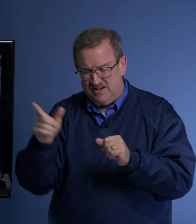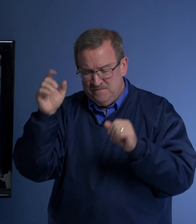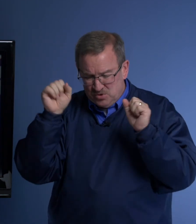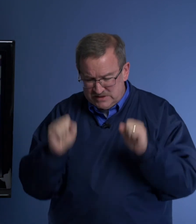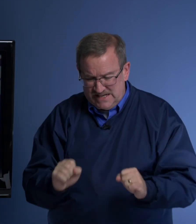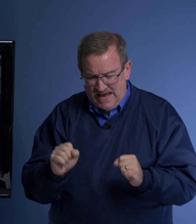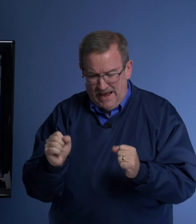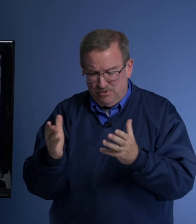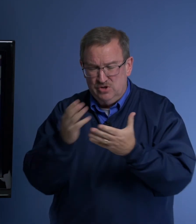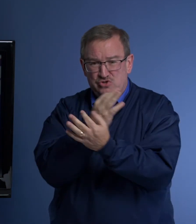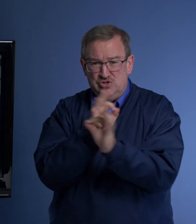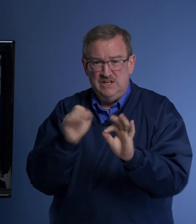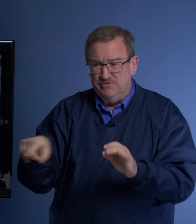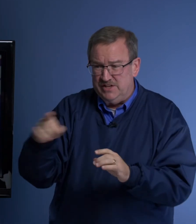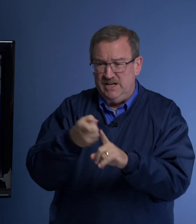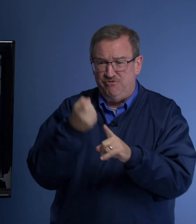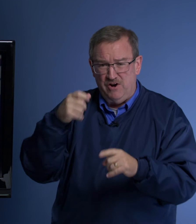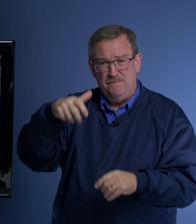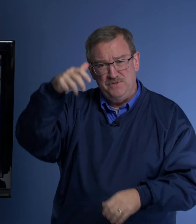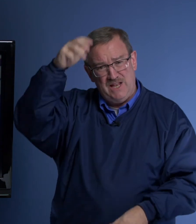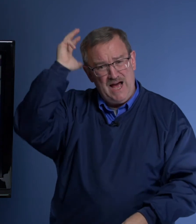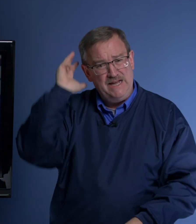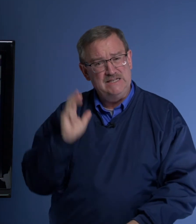Was he able to deliver thee from the lions?